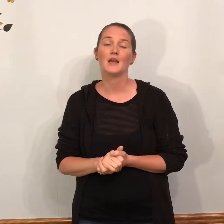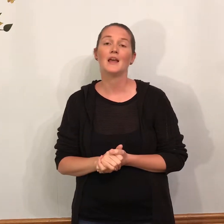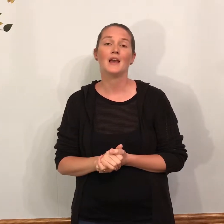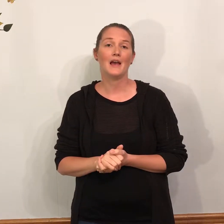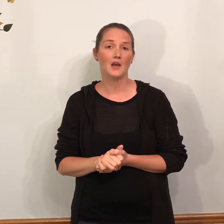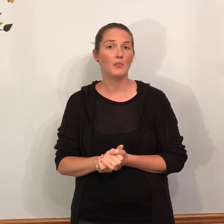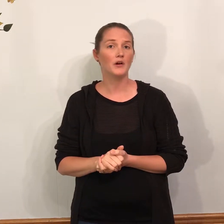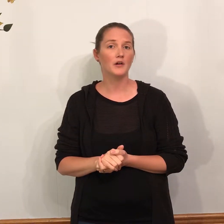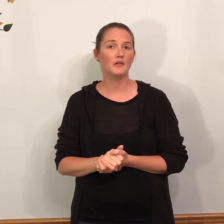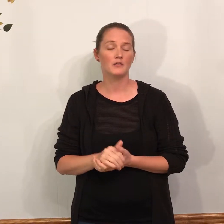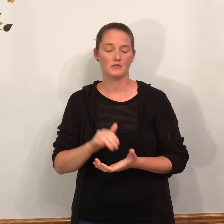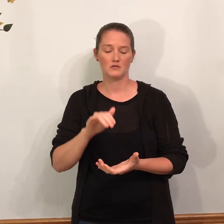Hamburger.